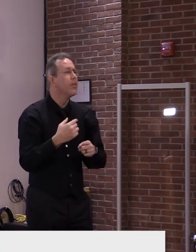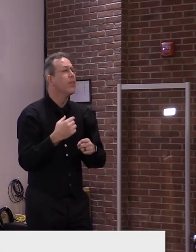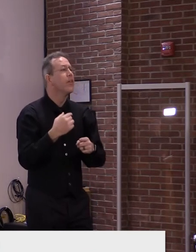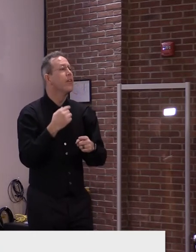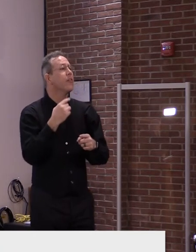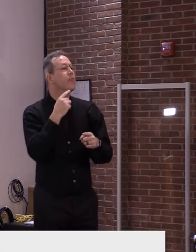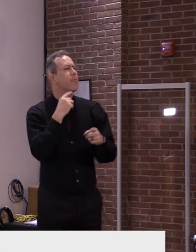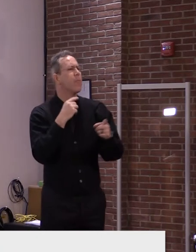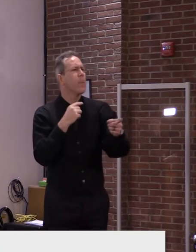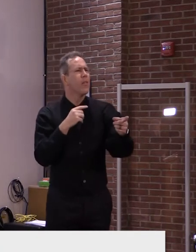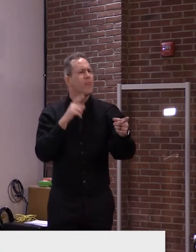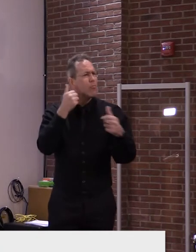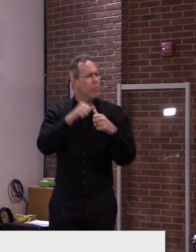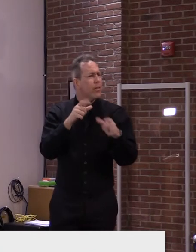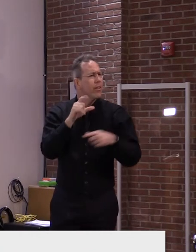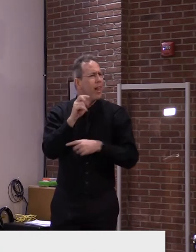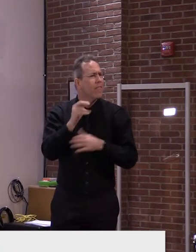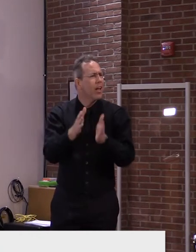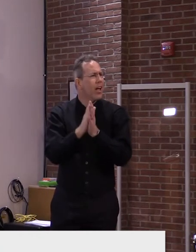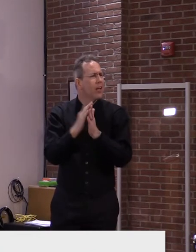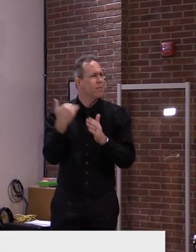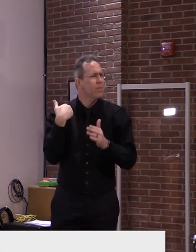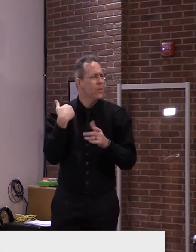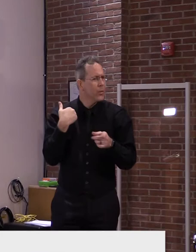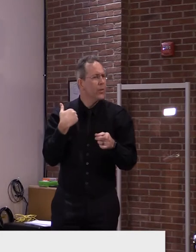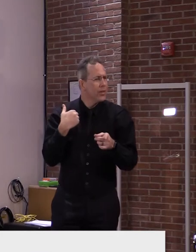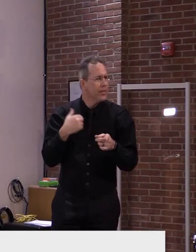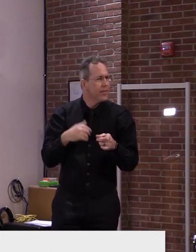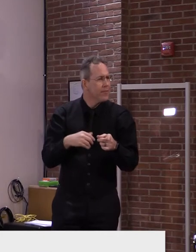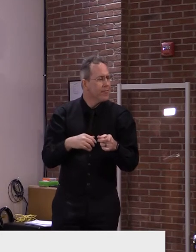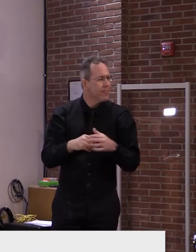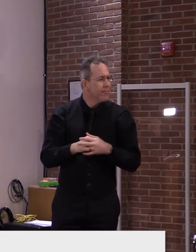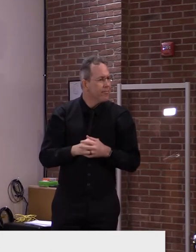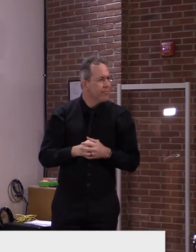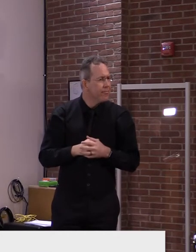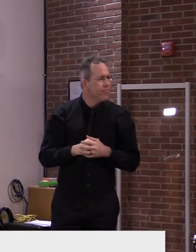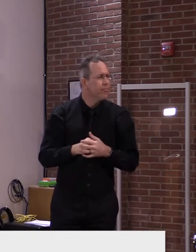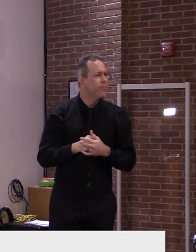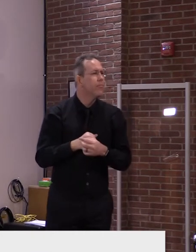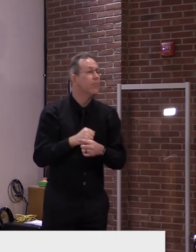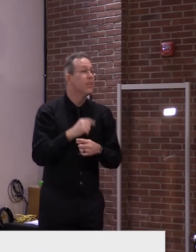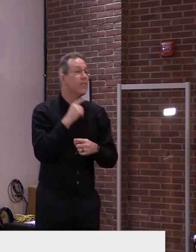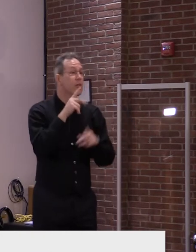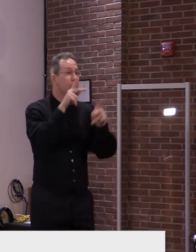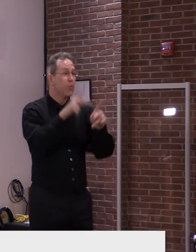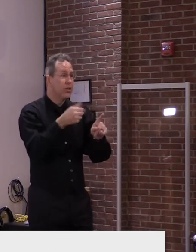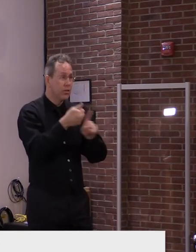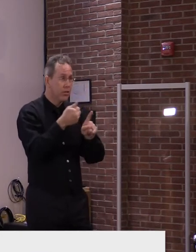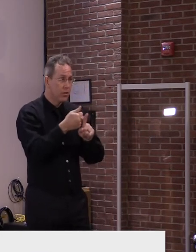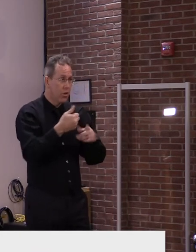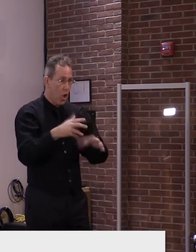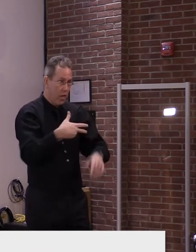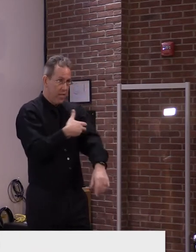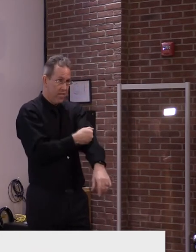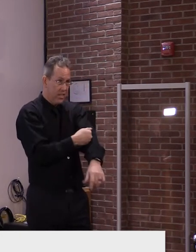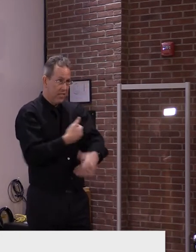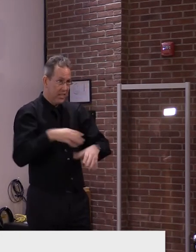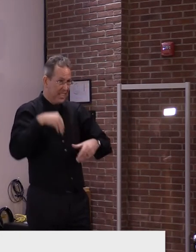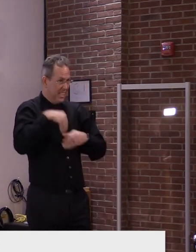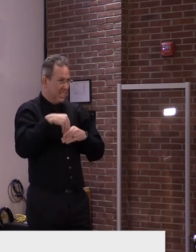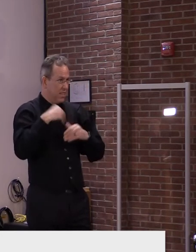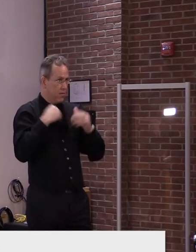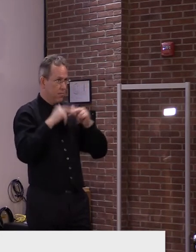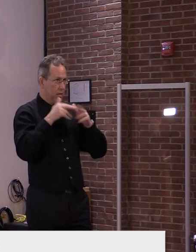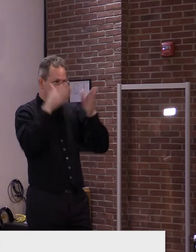that what we are saying is that because the person inside the facility is vaccinated. Now it can be one of the